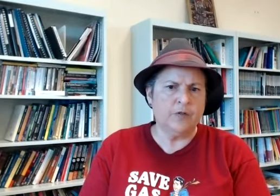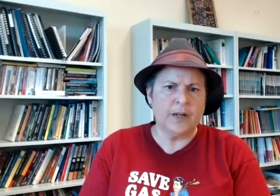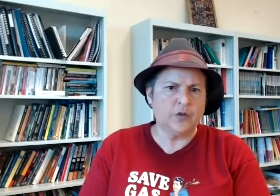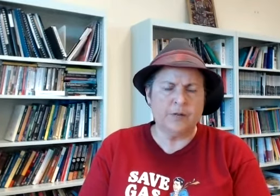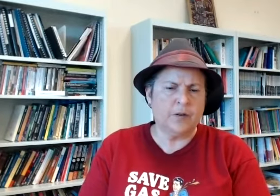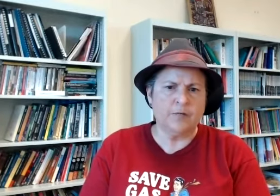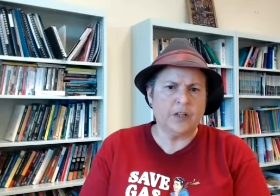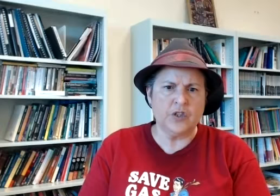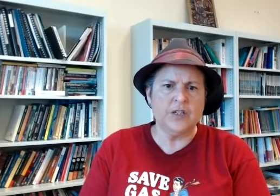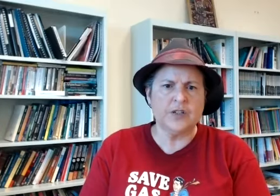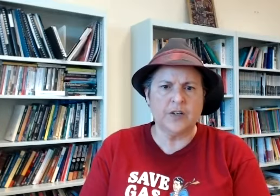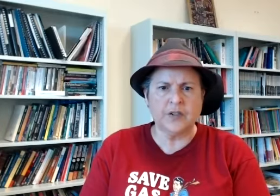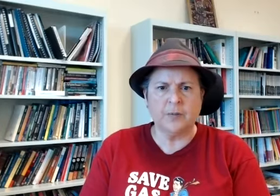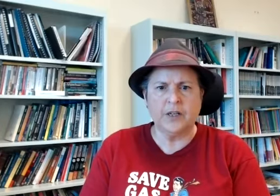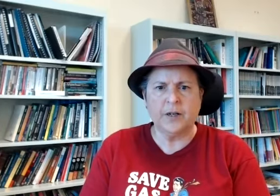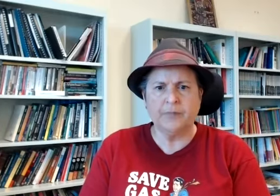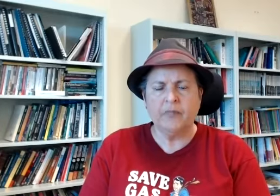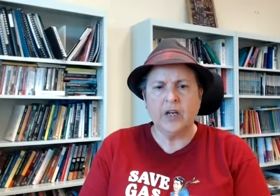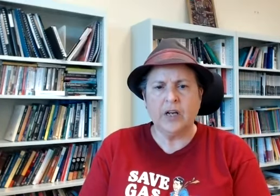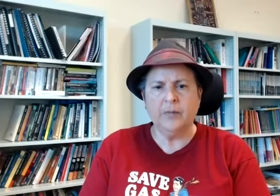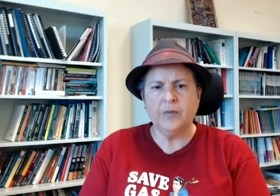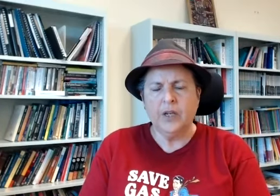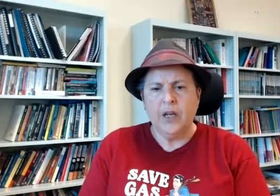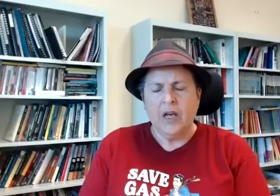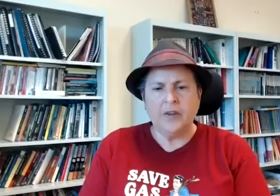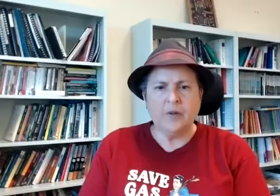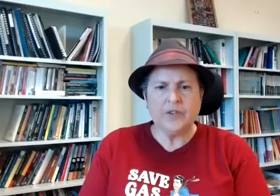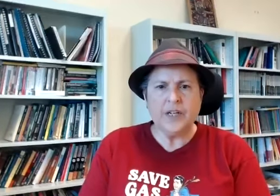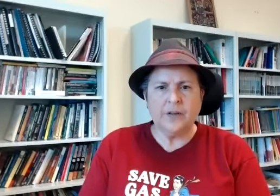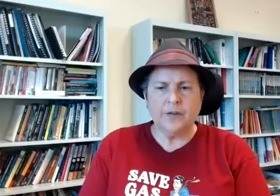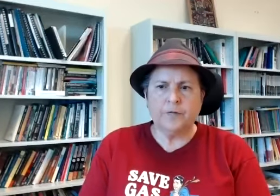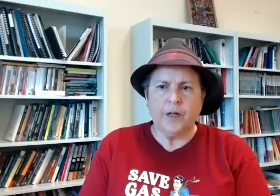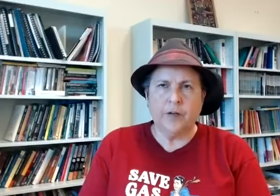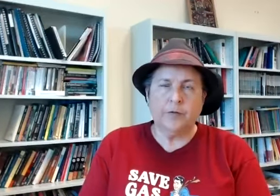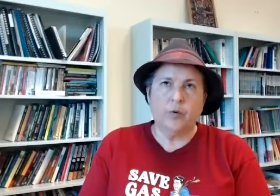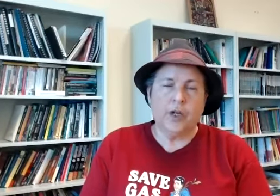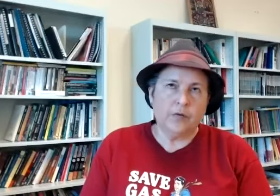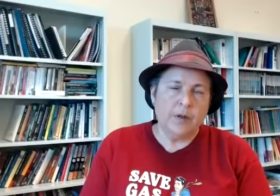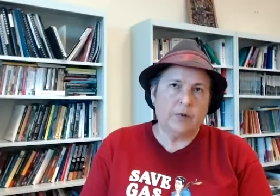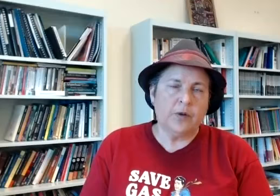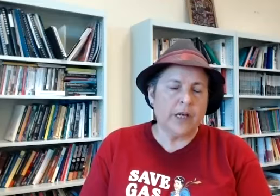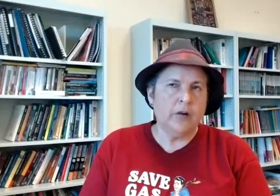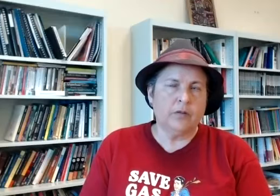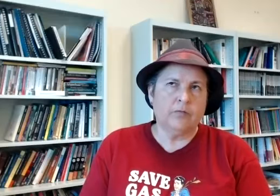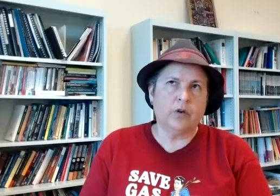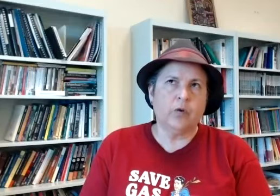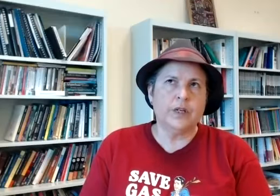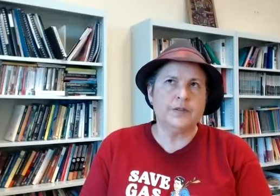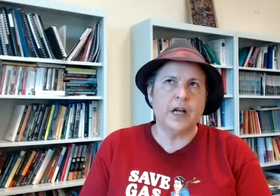for about 25 plus years now so I mean um and then there was another fellow from what I can remember and I can't recall his name